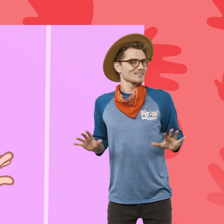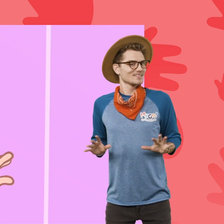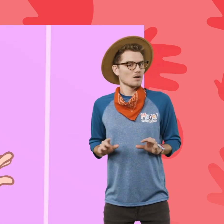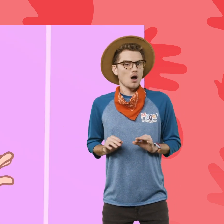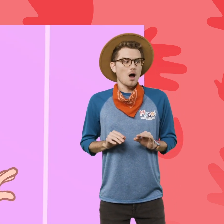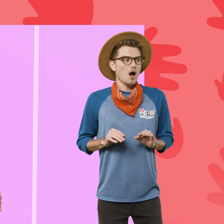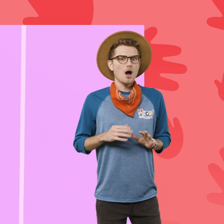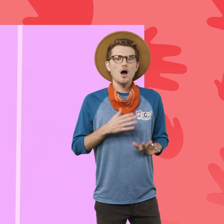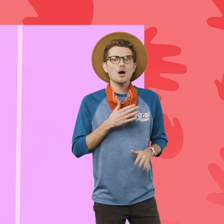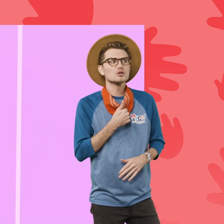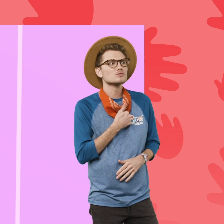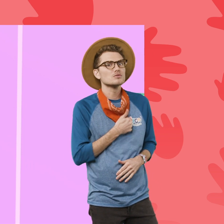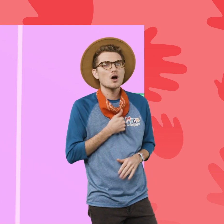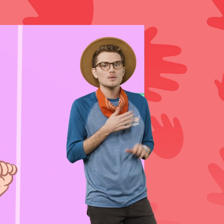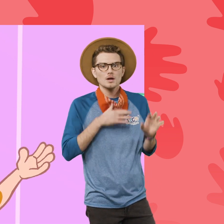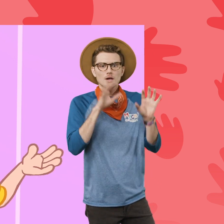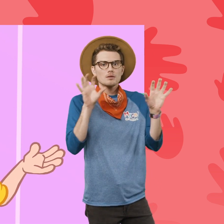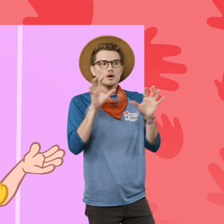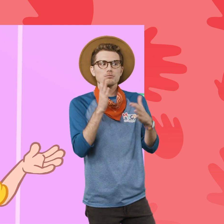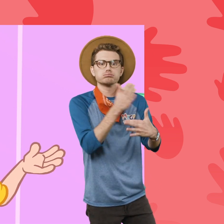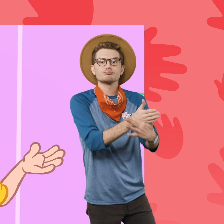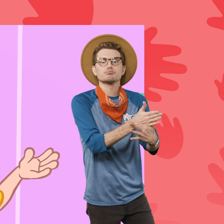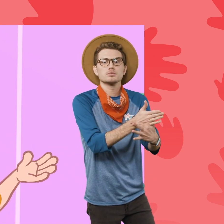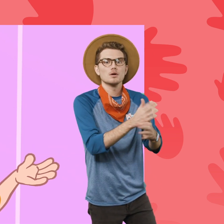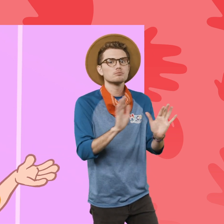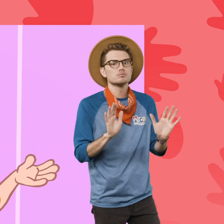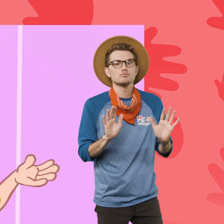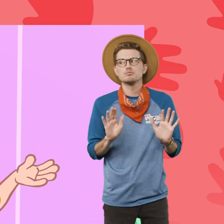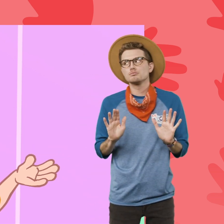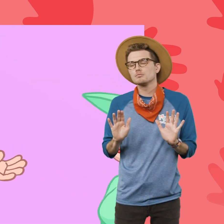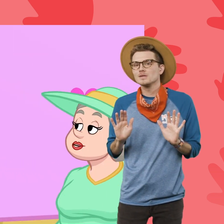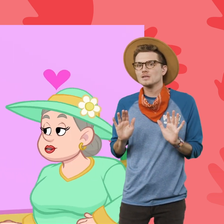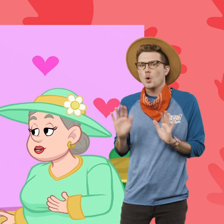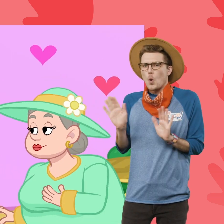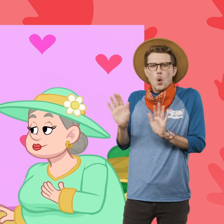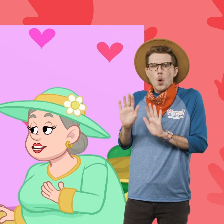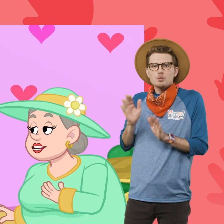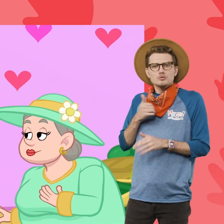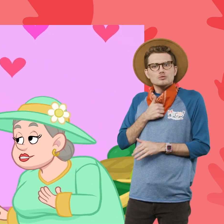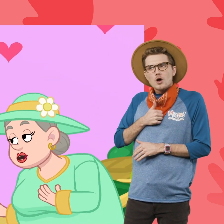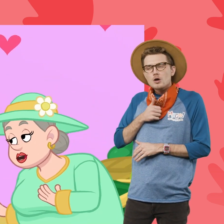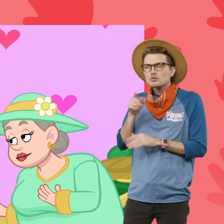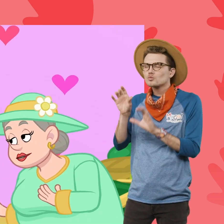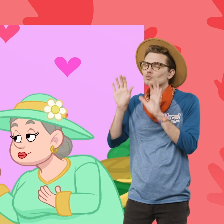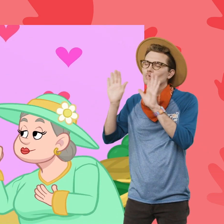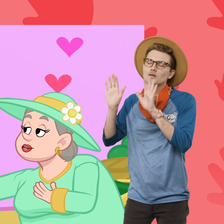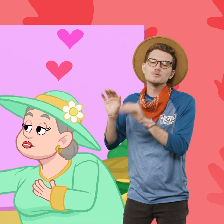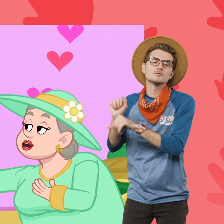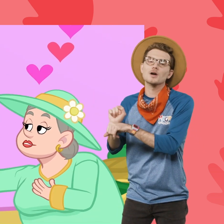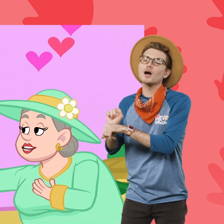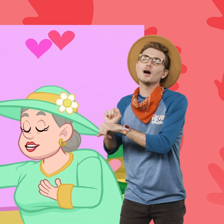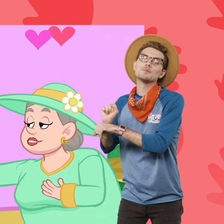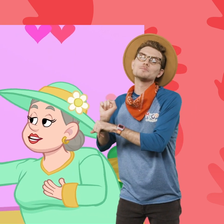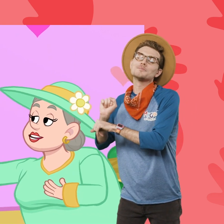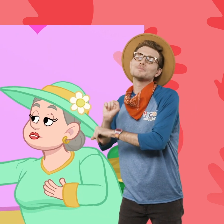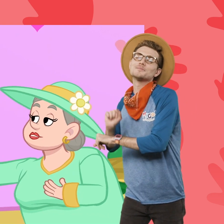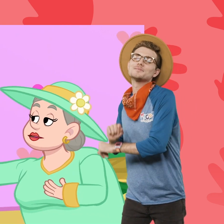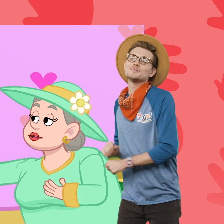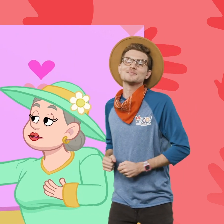I'm sorry, my decorations were in the way. No, I'm sorry. You're doing a great job.